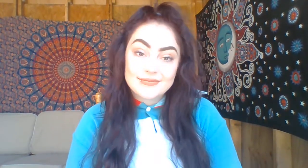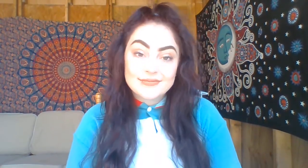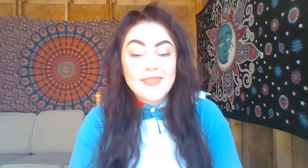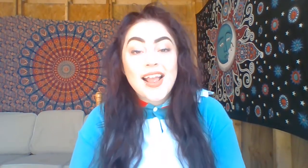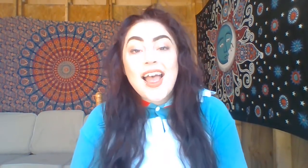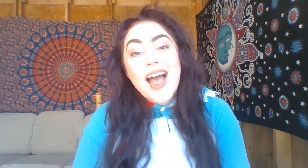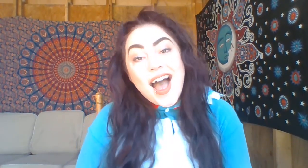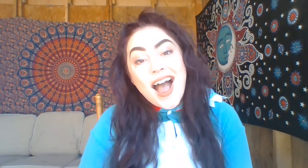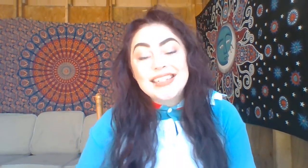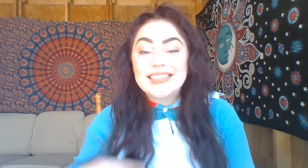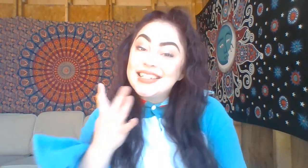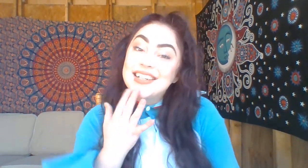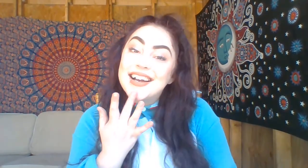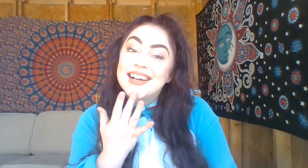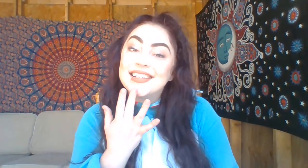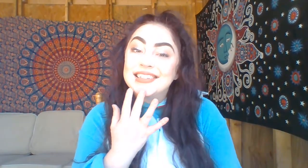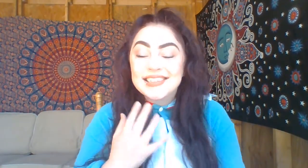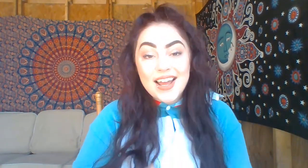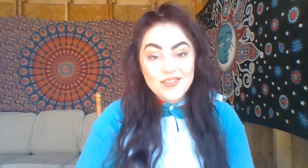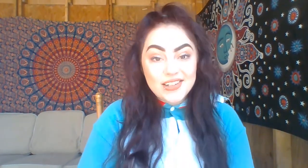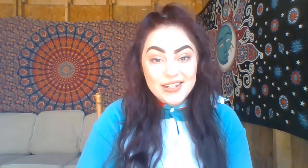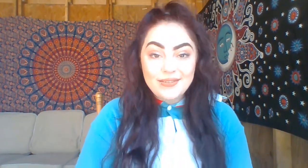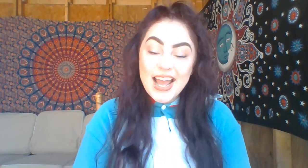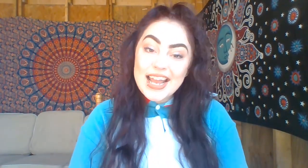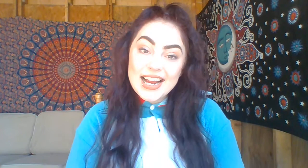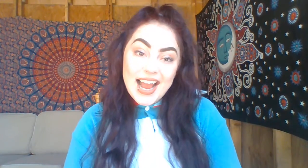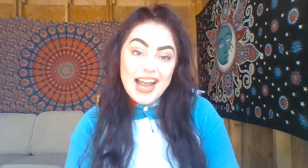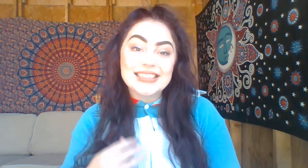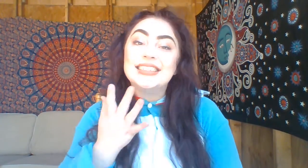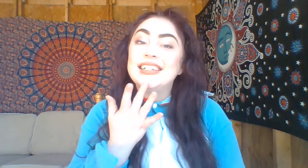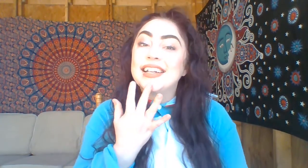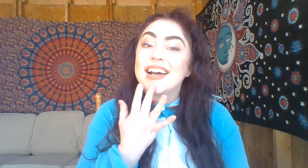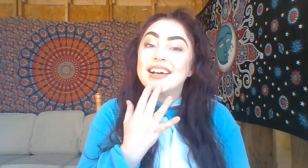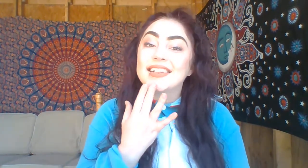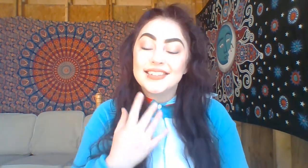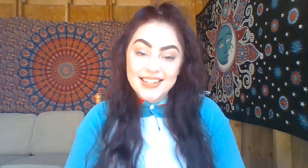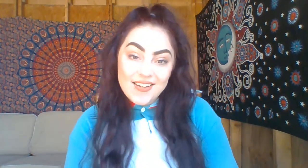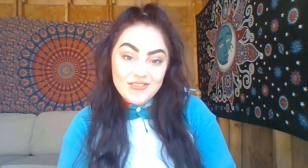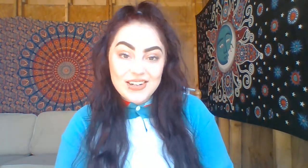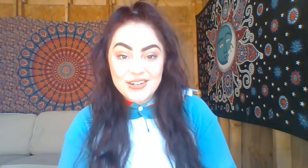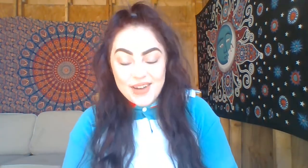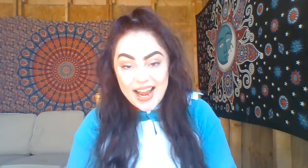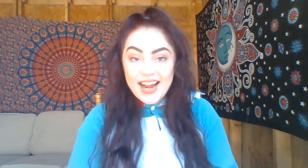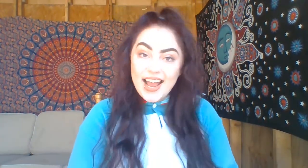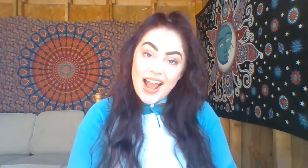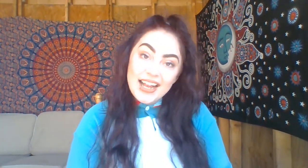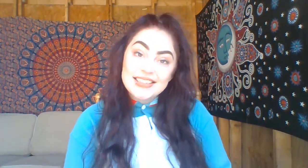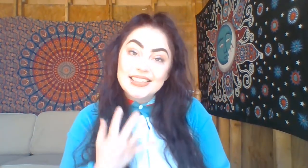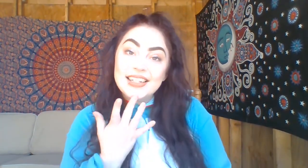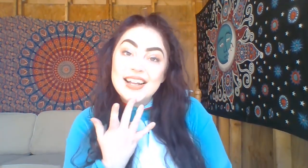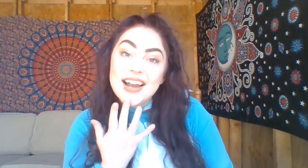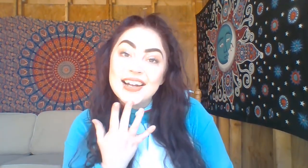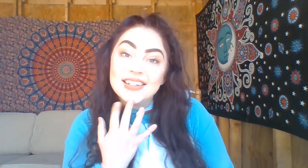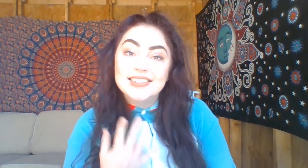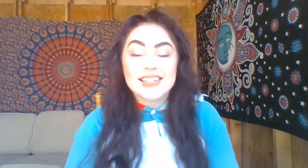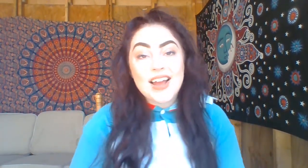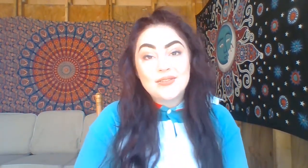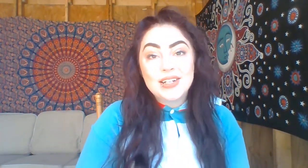I see colors everywhere. I see colors everywhere. I see colors everywhere.